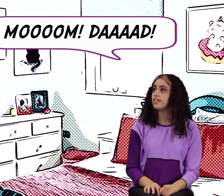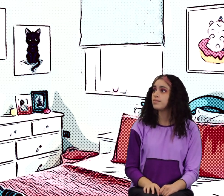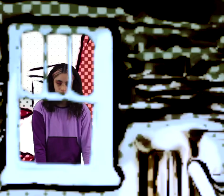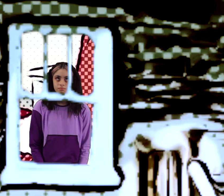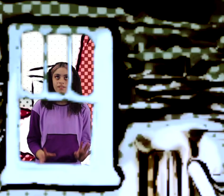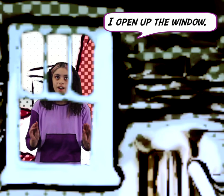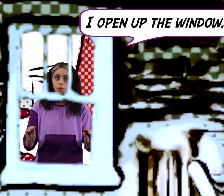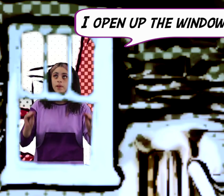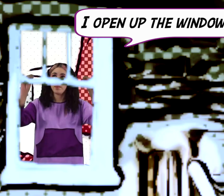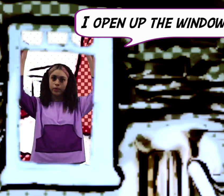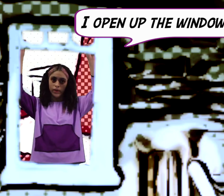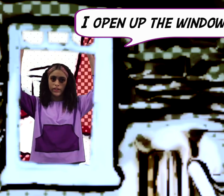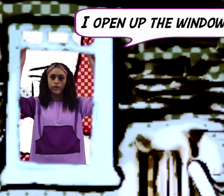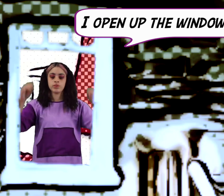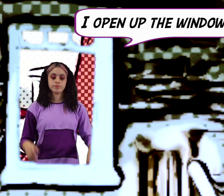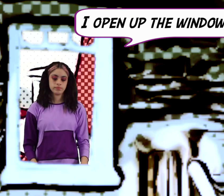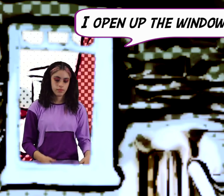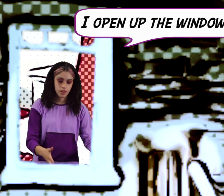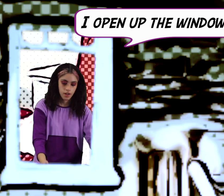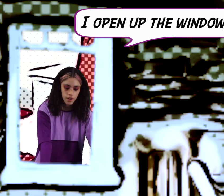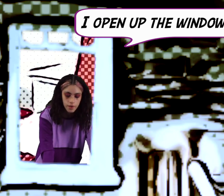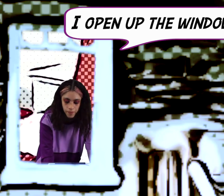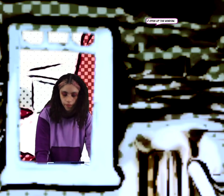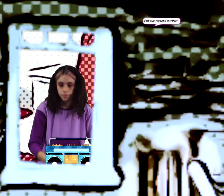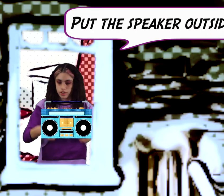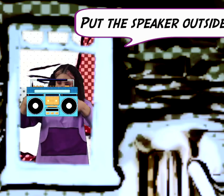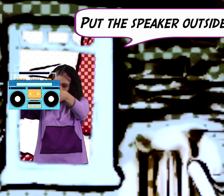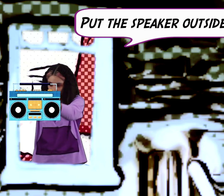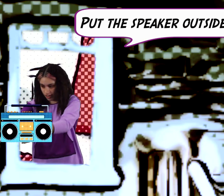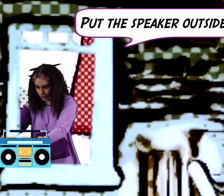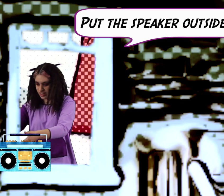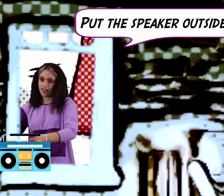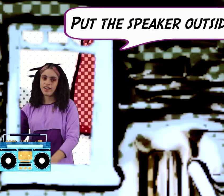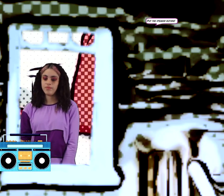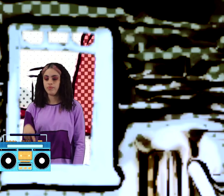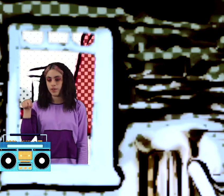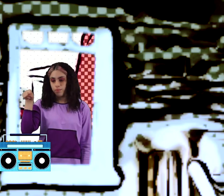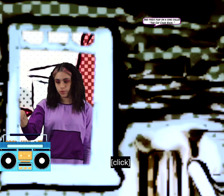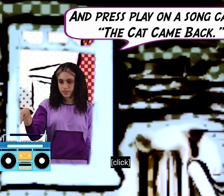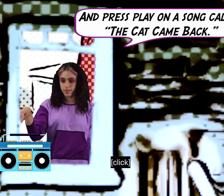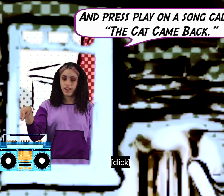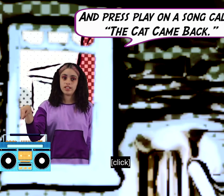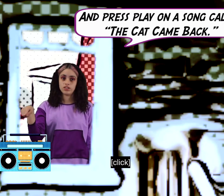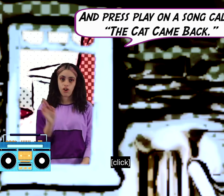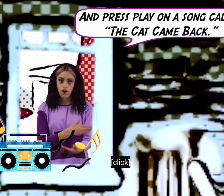i open up the window for the speaker outside first place saw